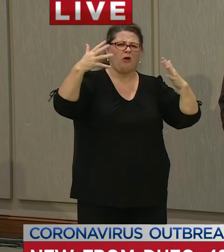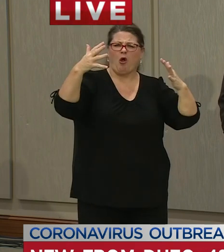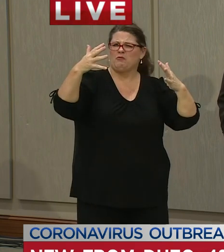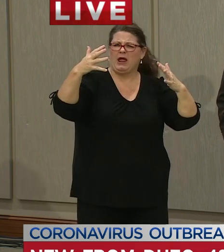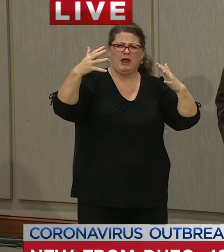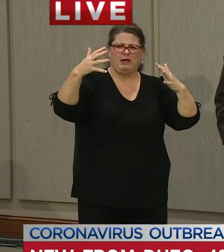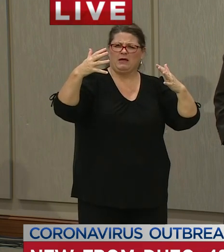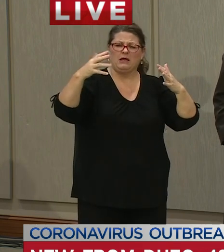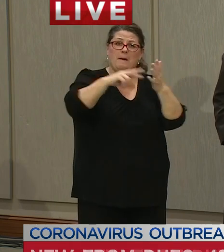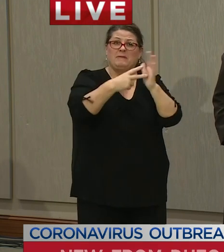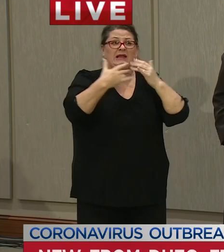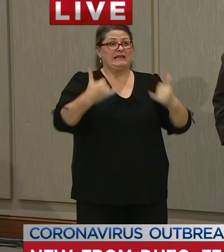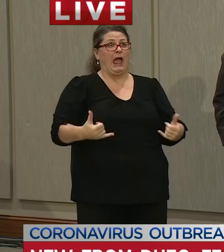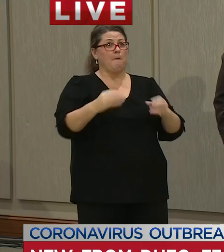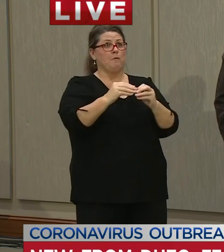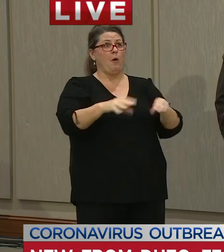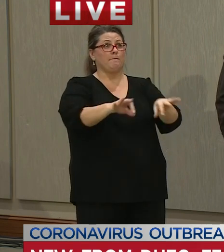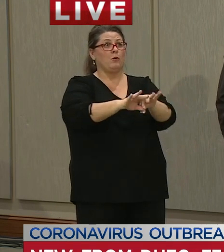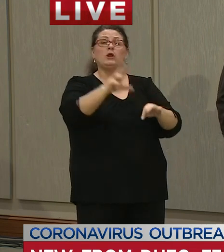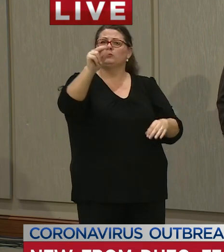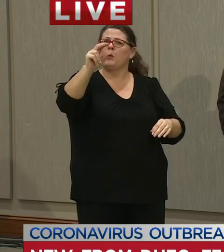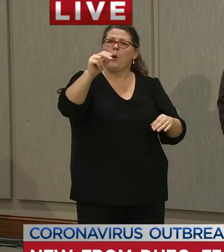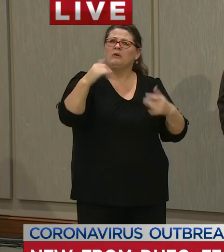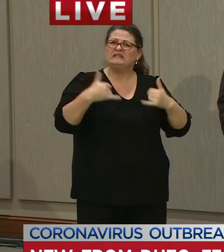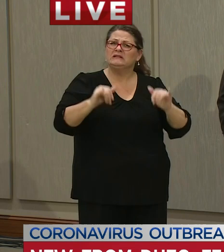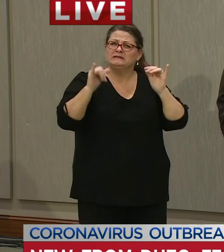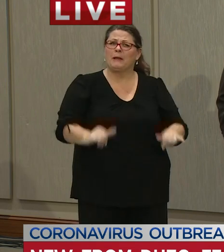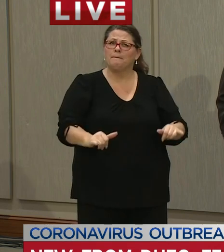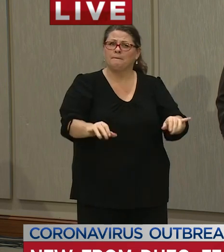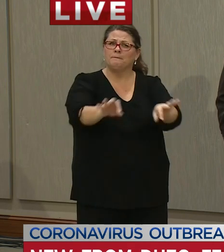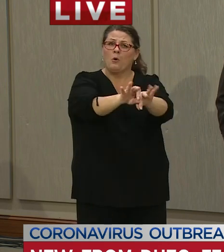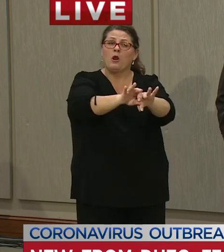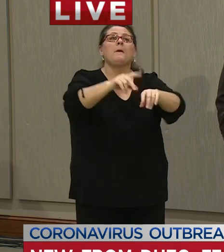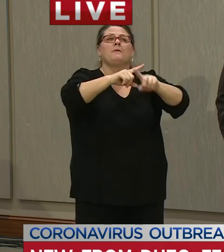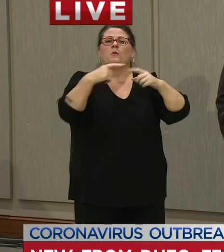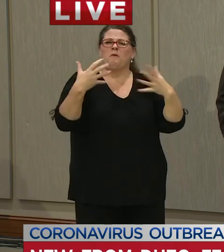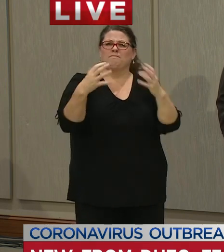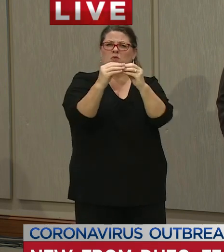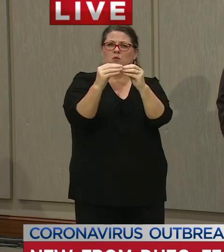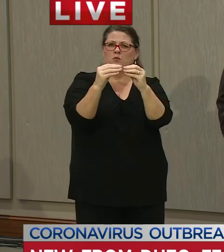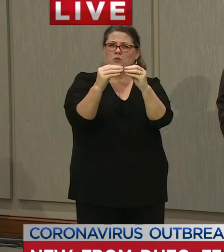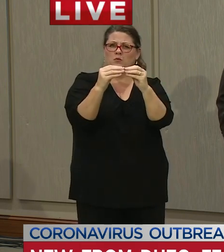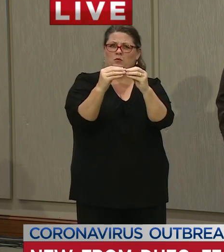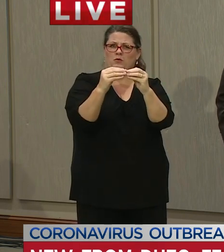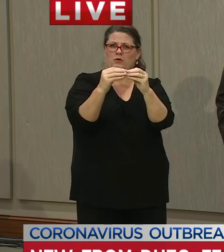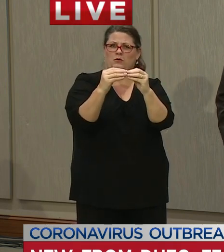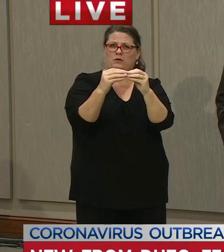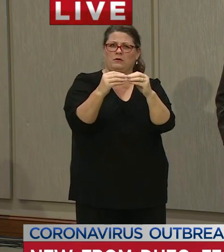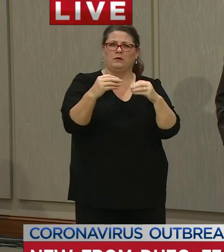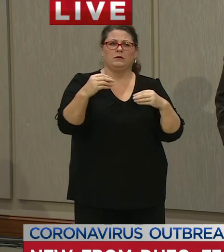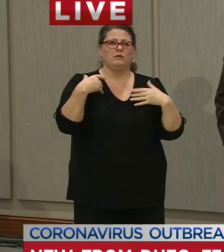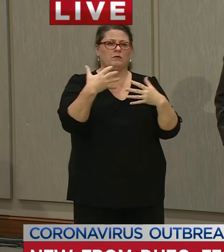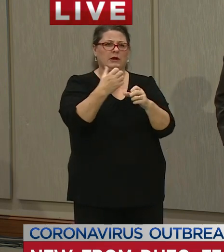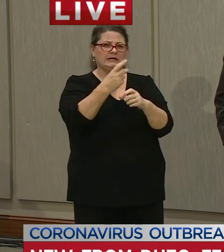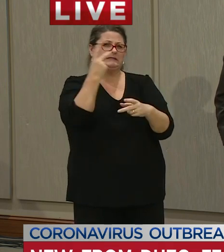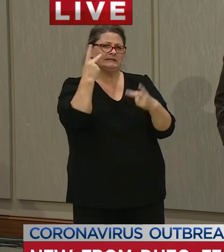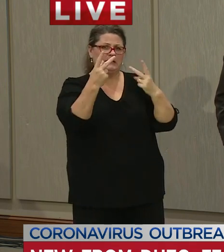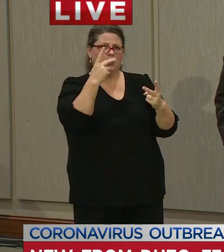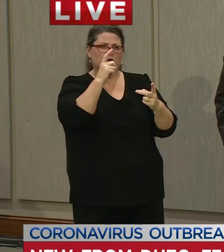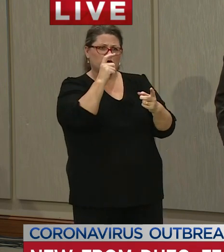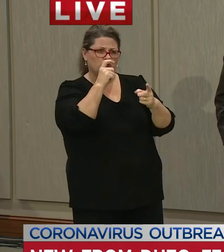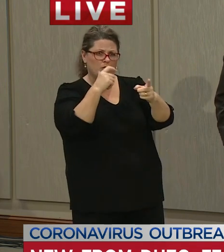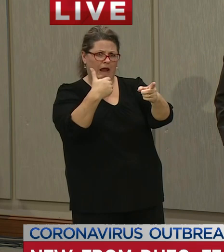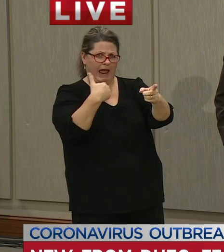as important that what is going to happen is that we will need more contact tracers as we begin to diagnose more individuals with COVID